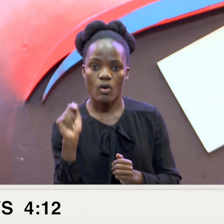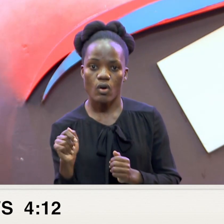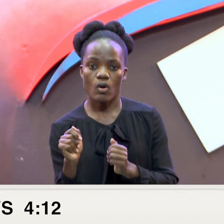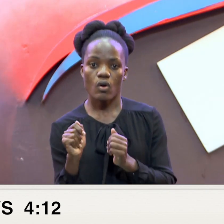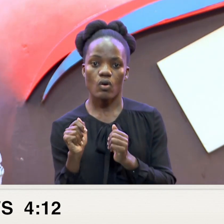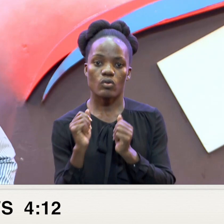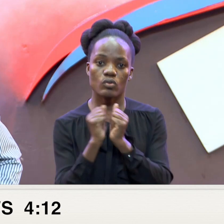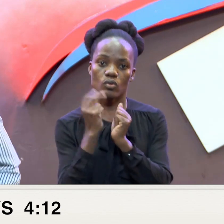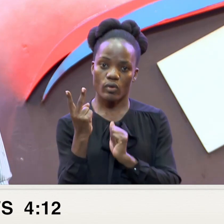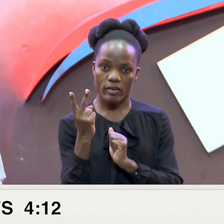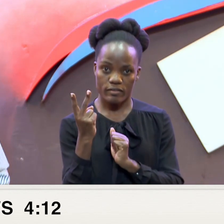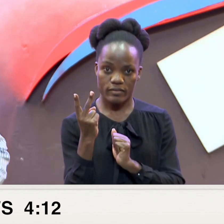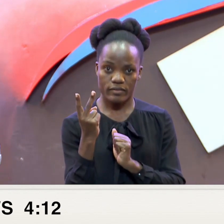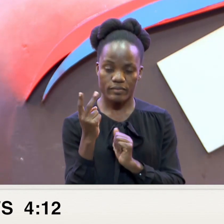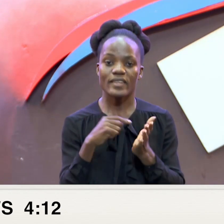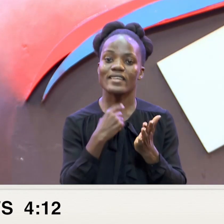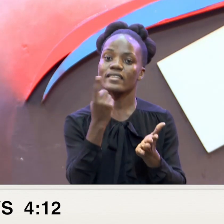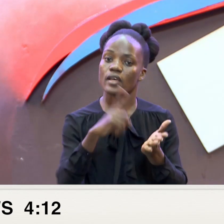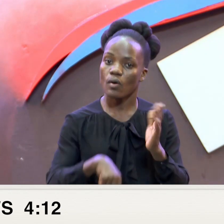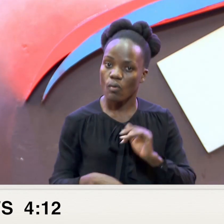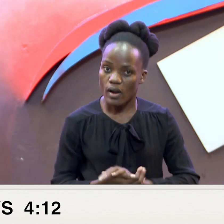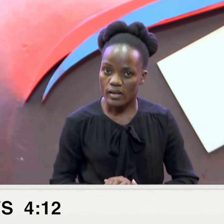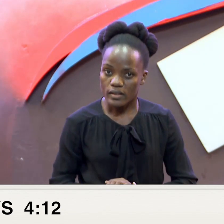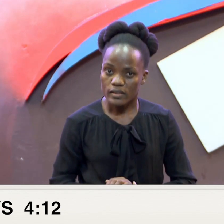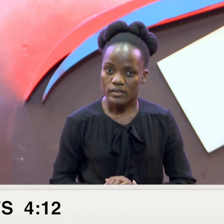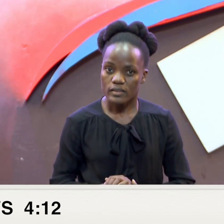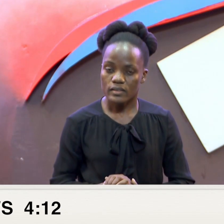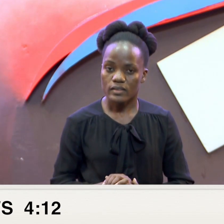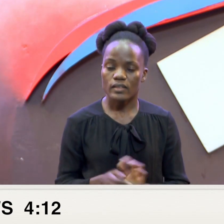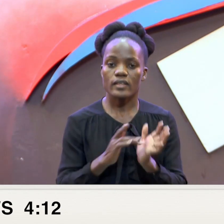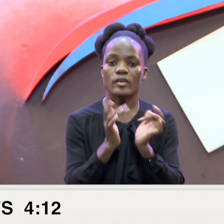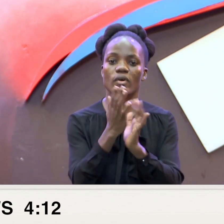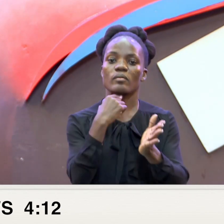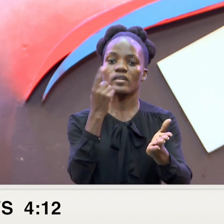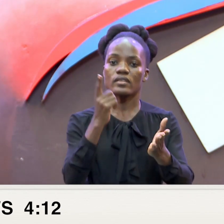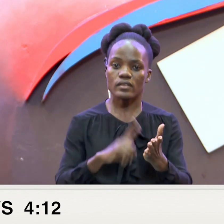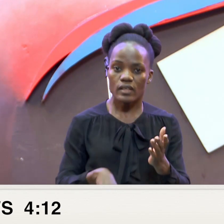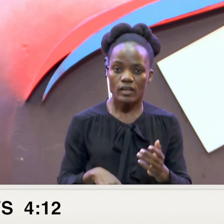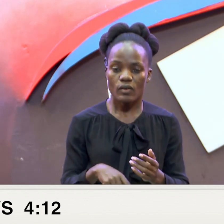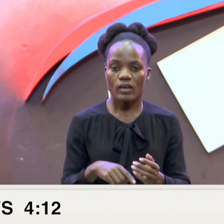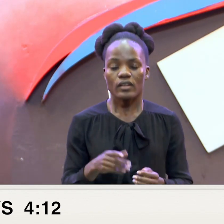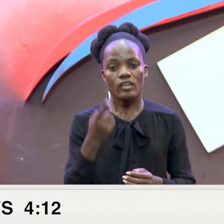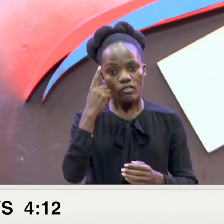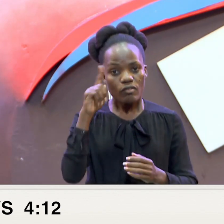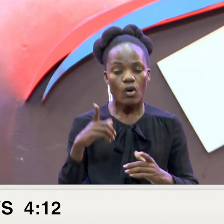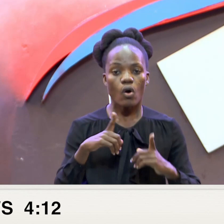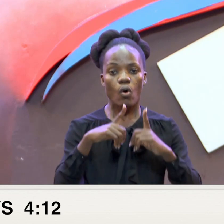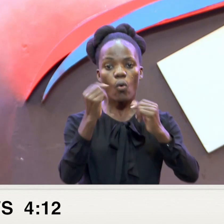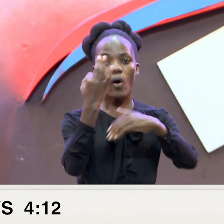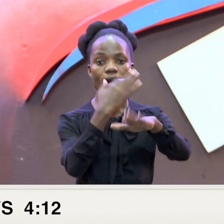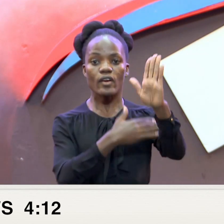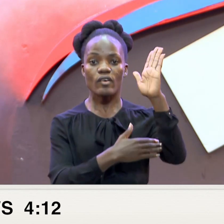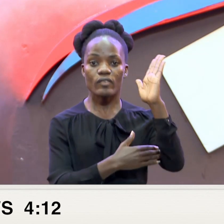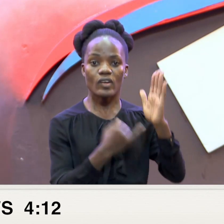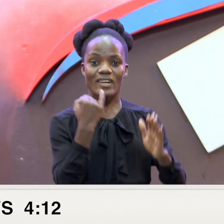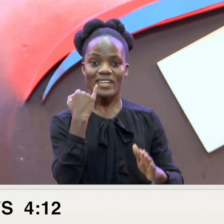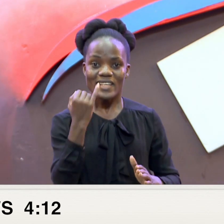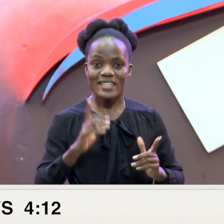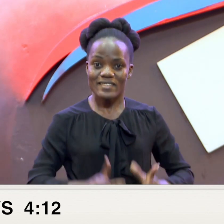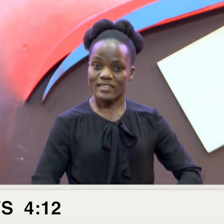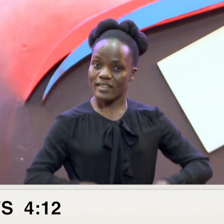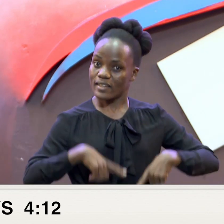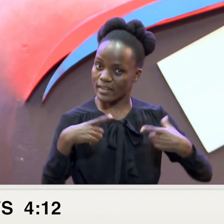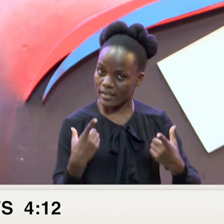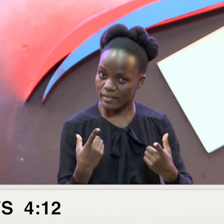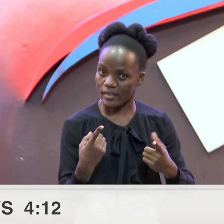Verses 12 In verse 12 the Bible says For the Word of God Is living